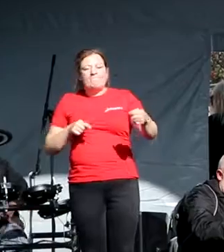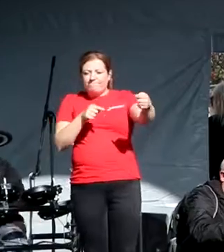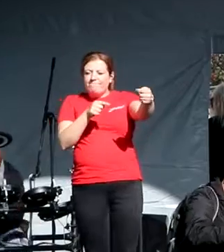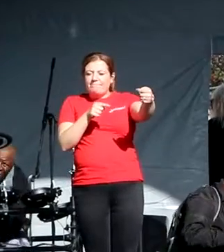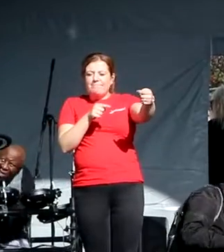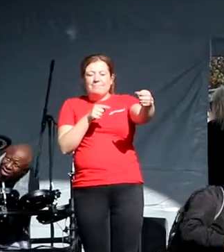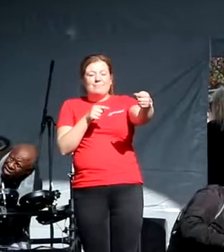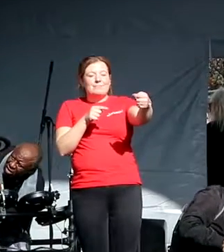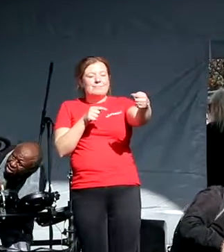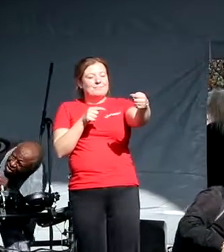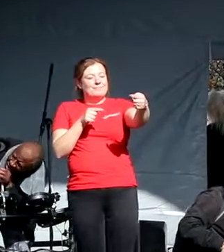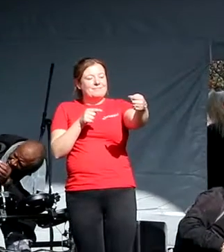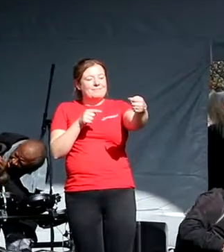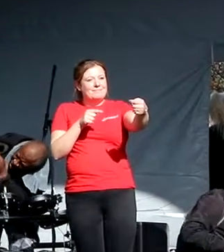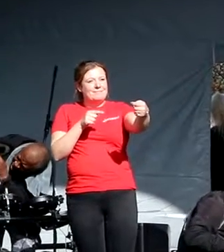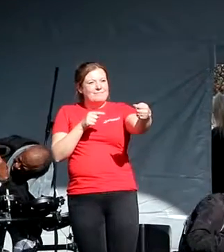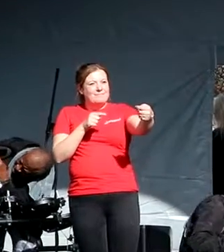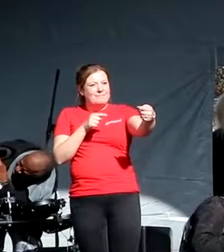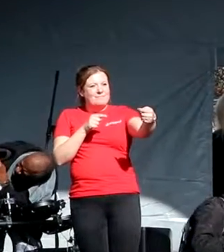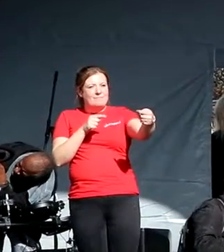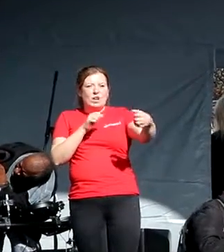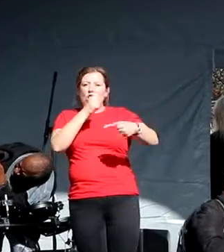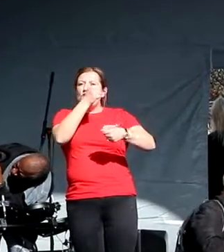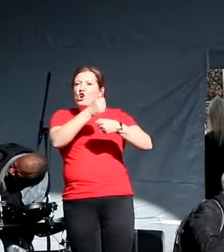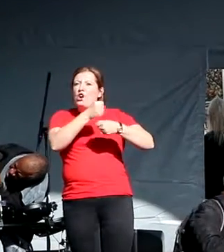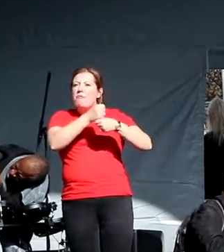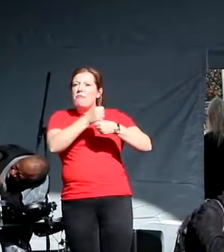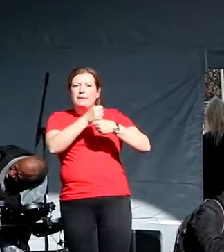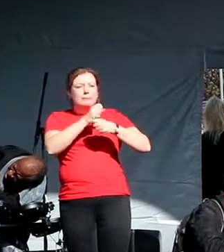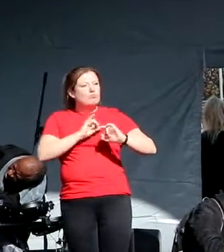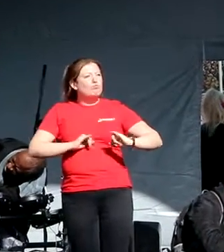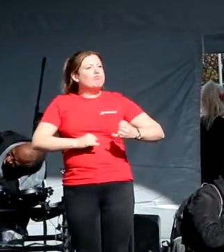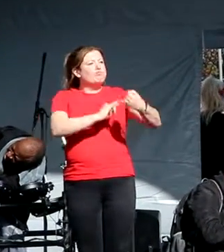the very heart of government.